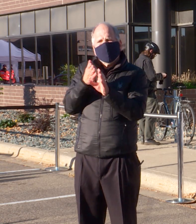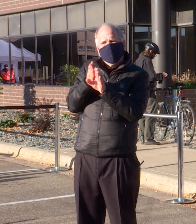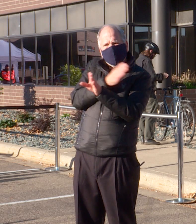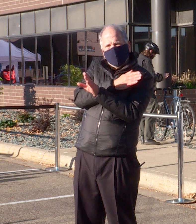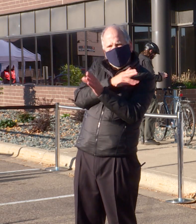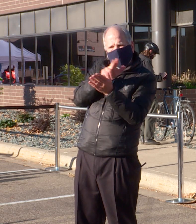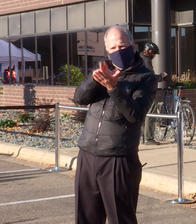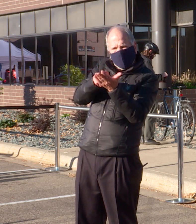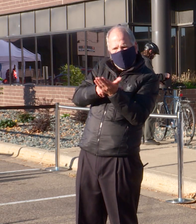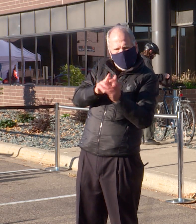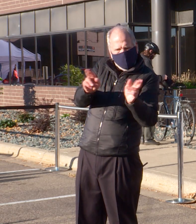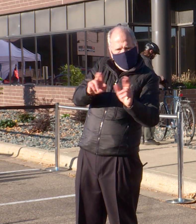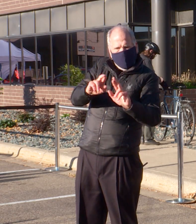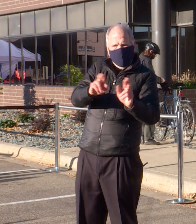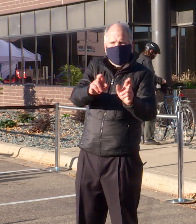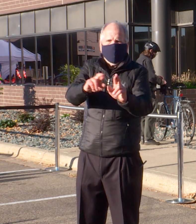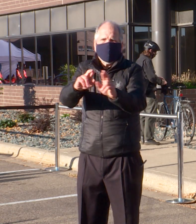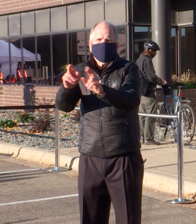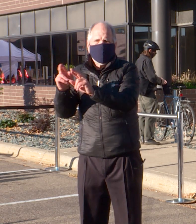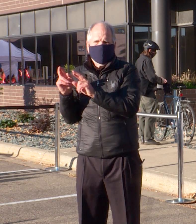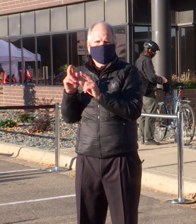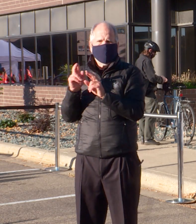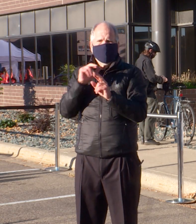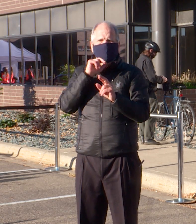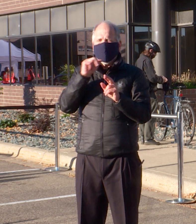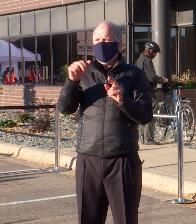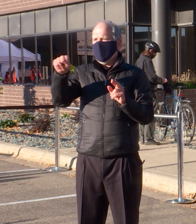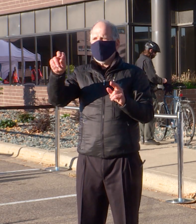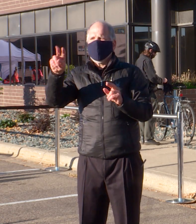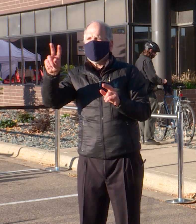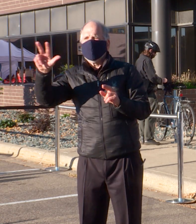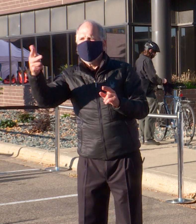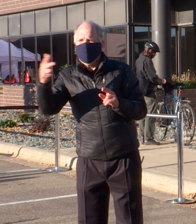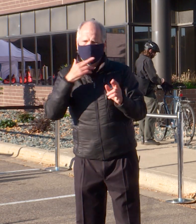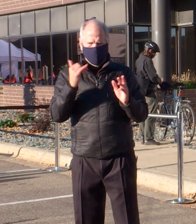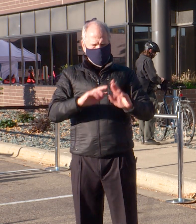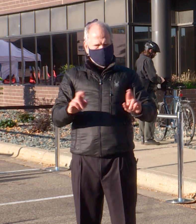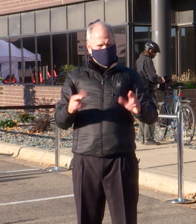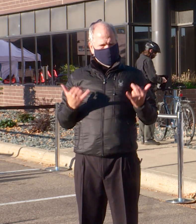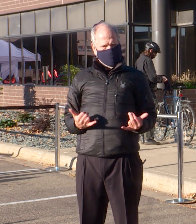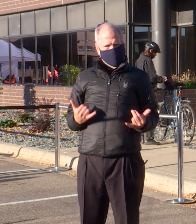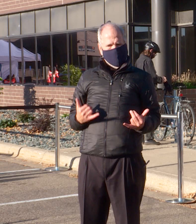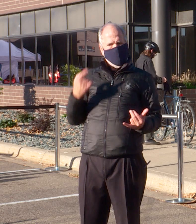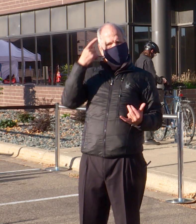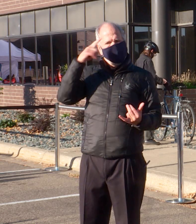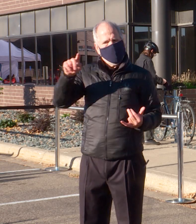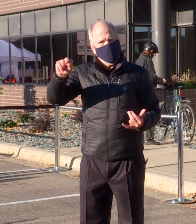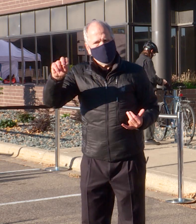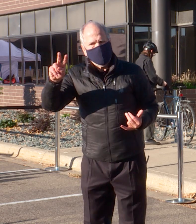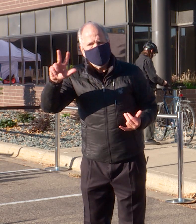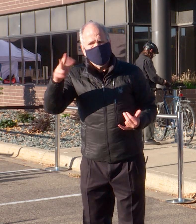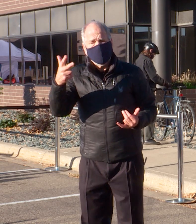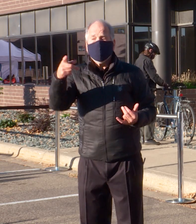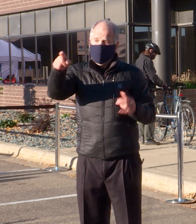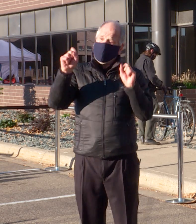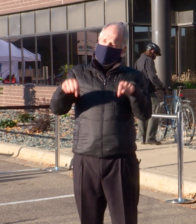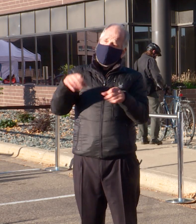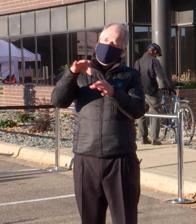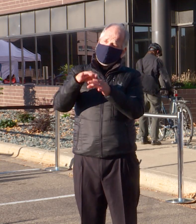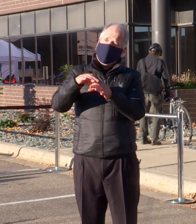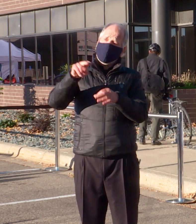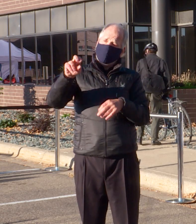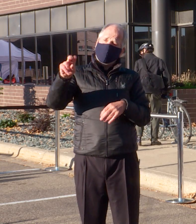to take part in the election for November. In order to set some expectations, we have done some data